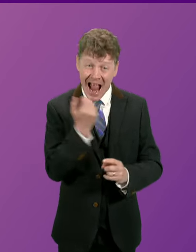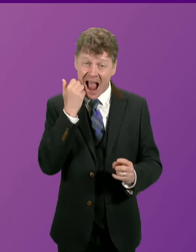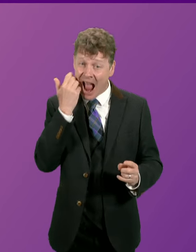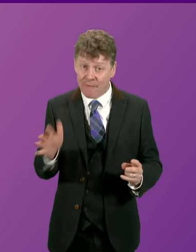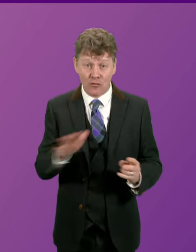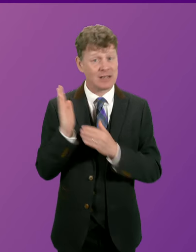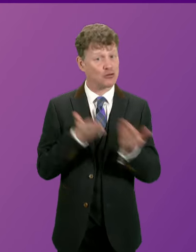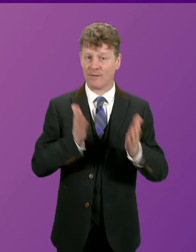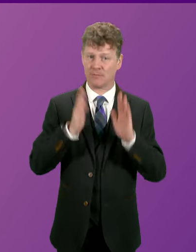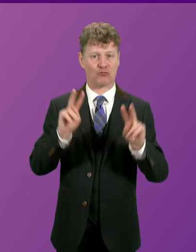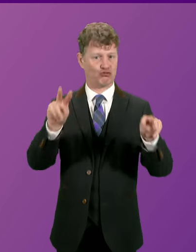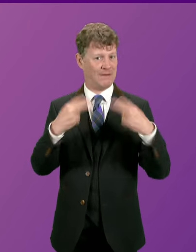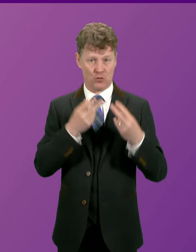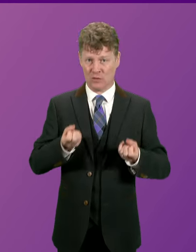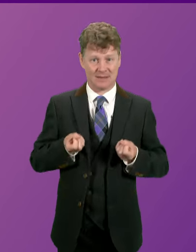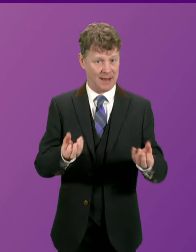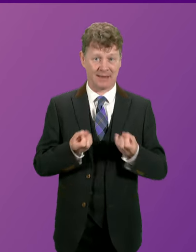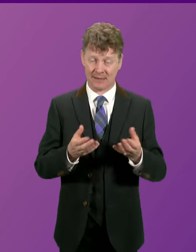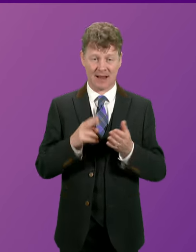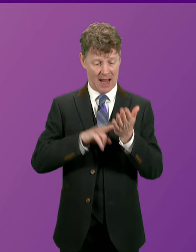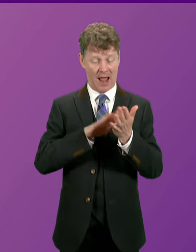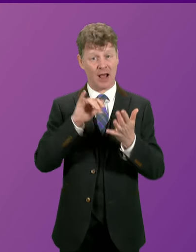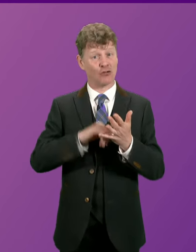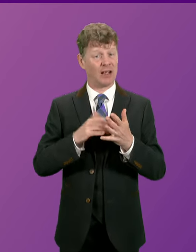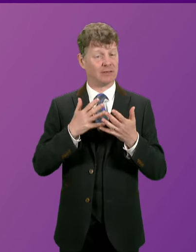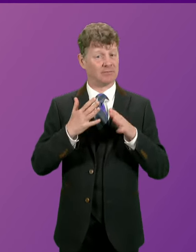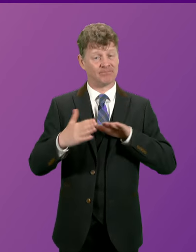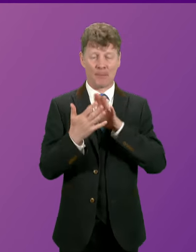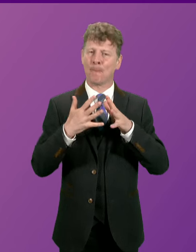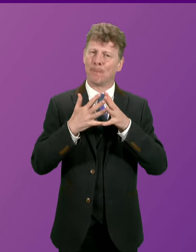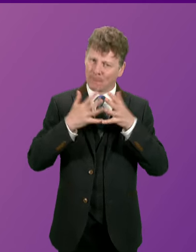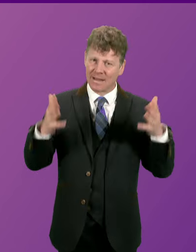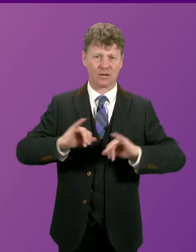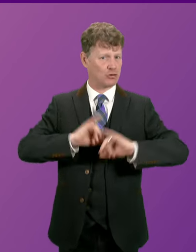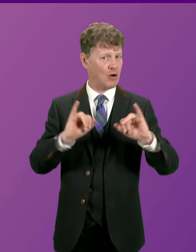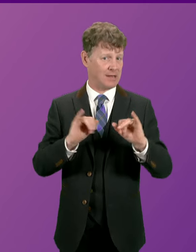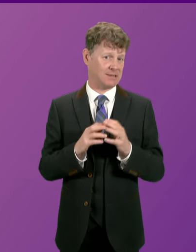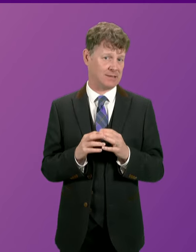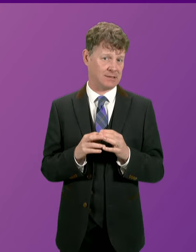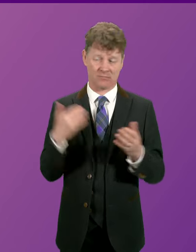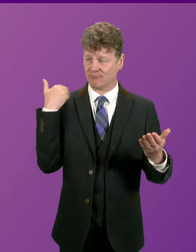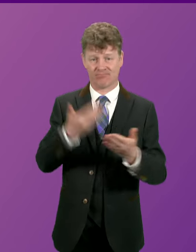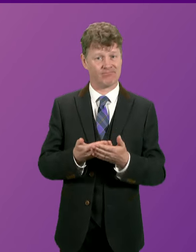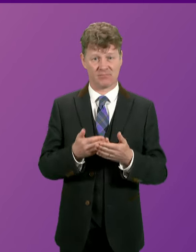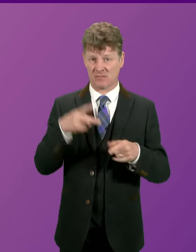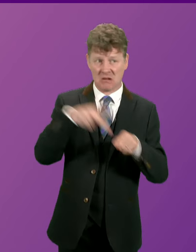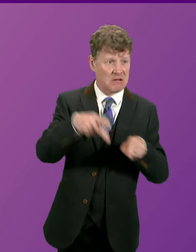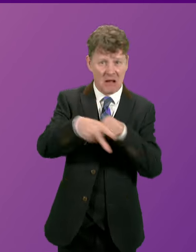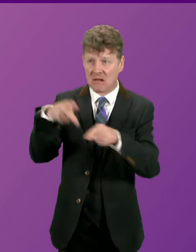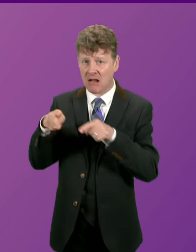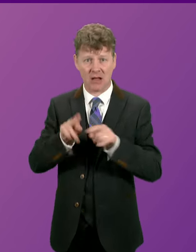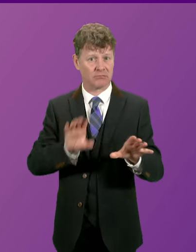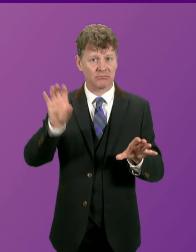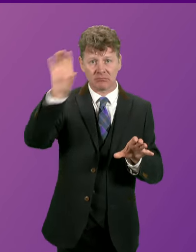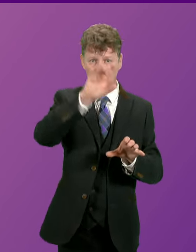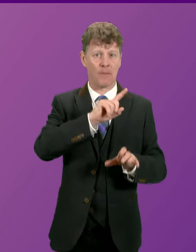reviewed. Our NHS faces the biggest crisis in its lifetime, but health boards are being asked to make cuts across the country because of